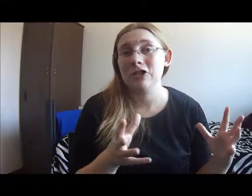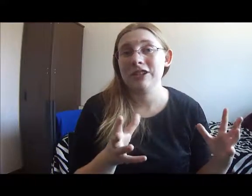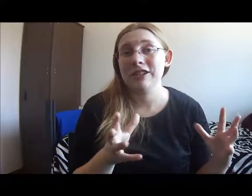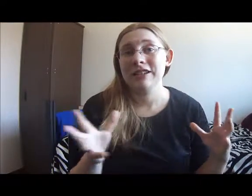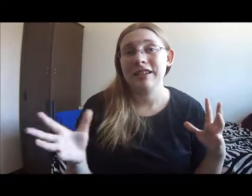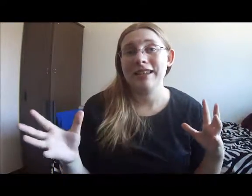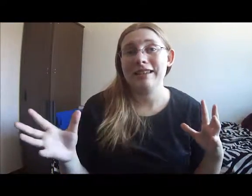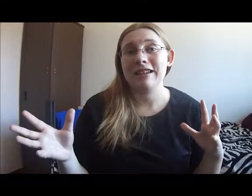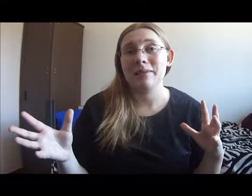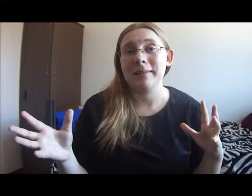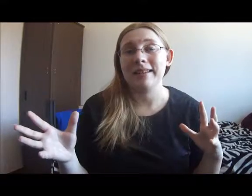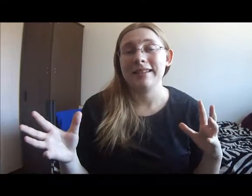in government.